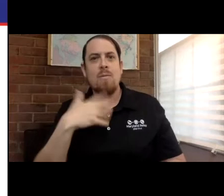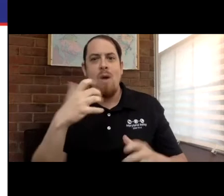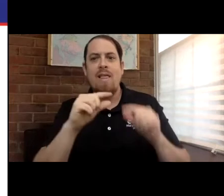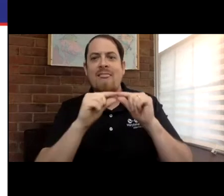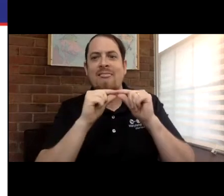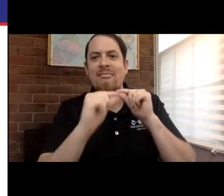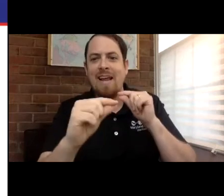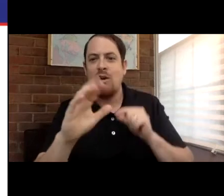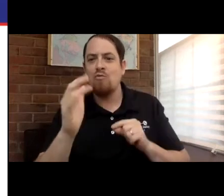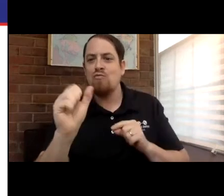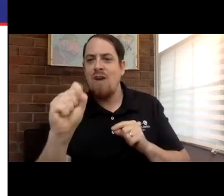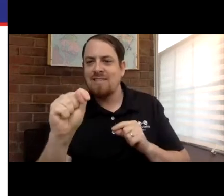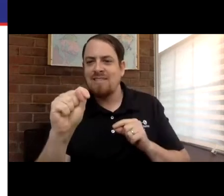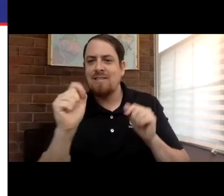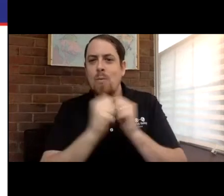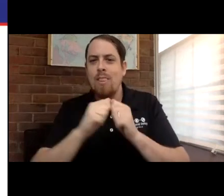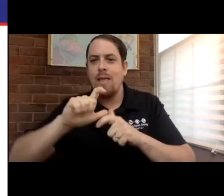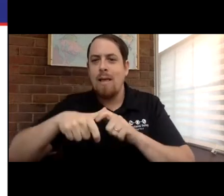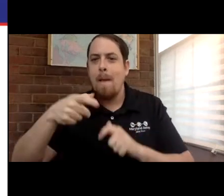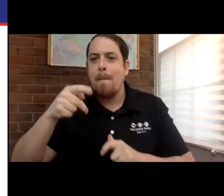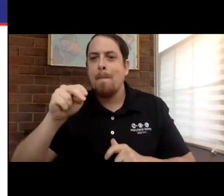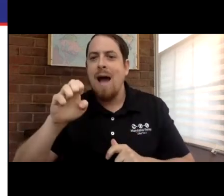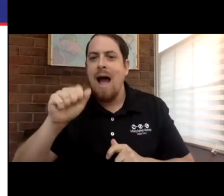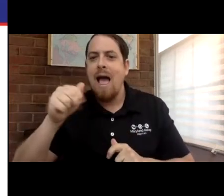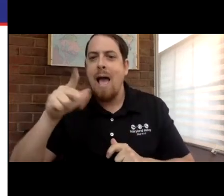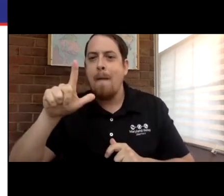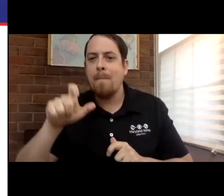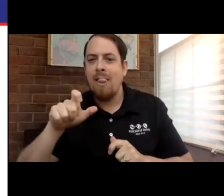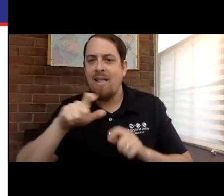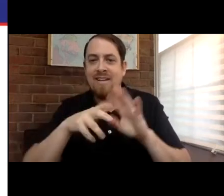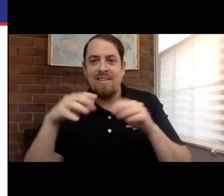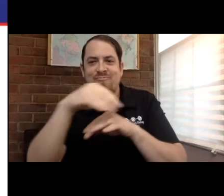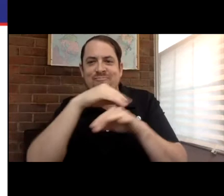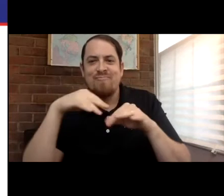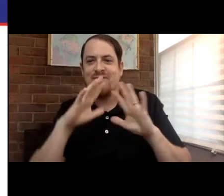My favorite thing to order was thin crust with pineapple.